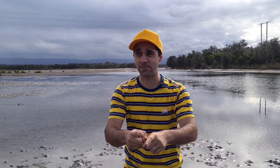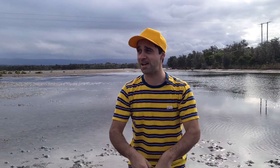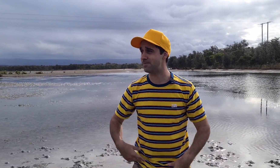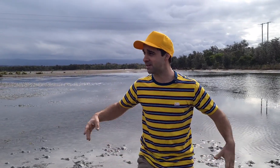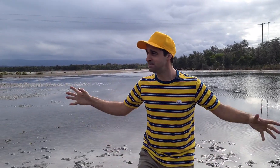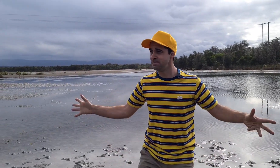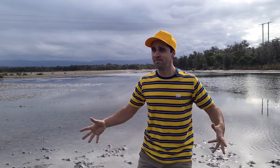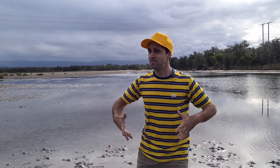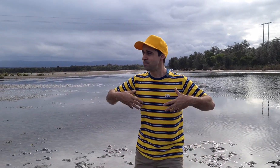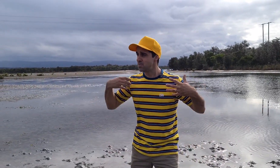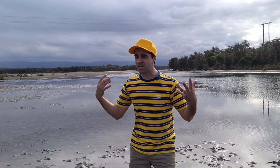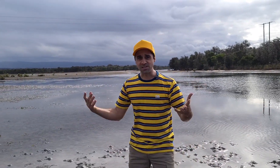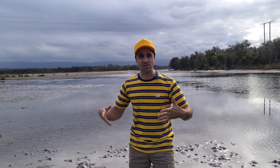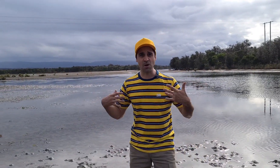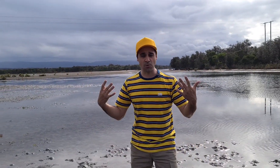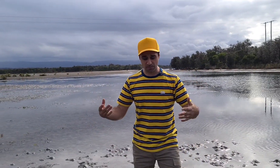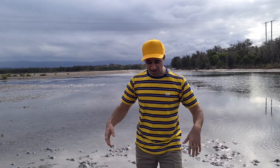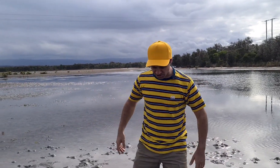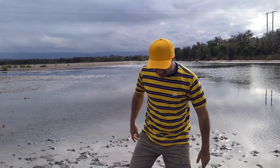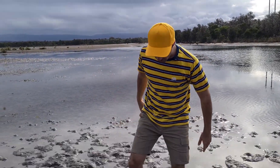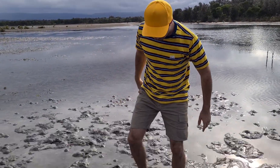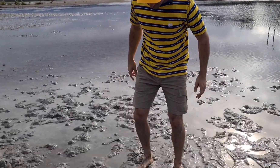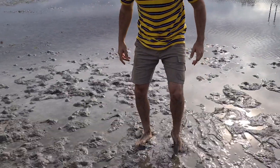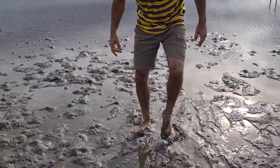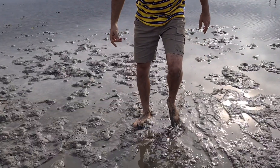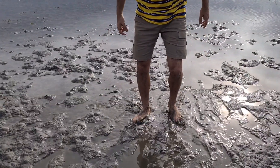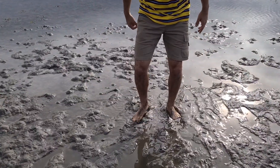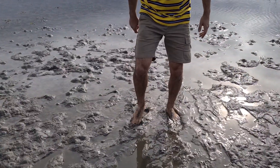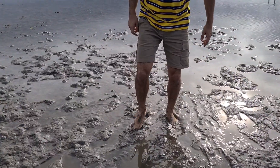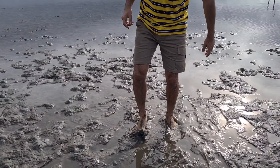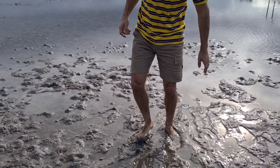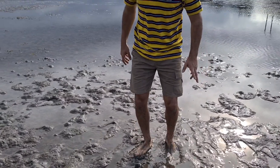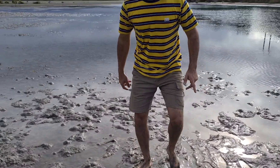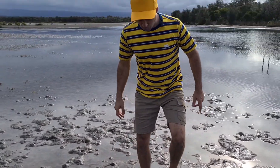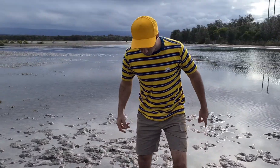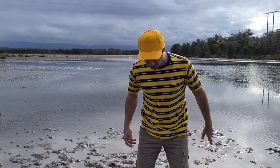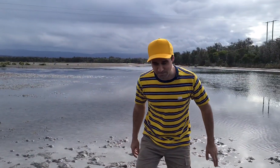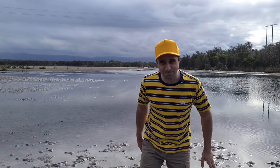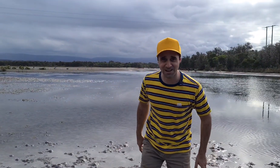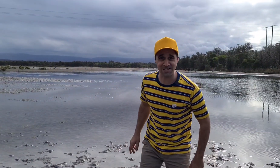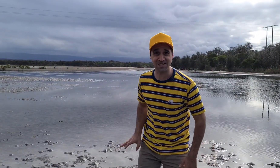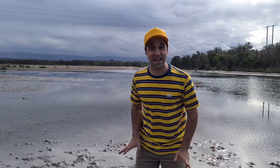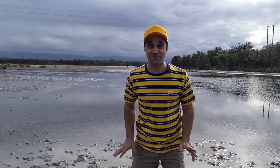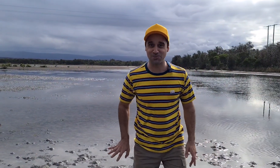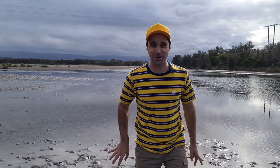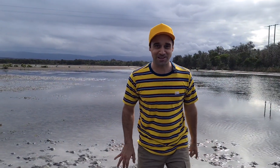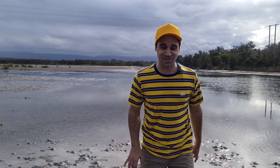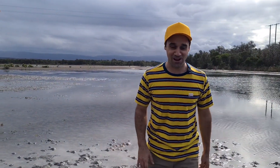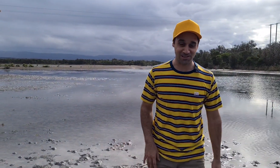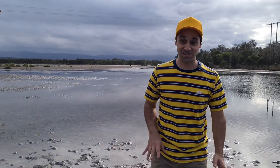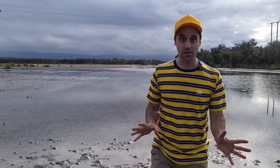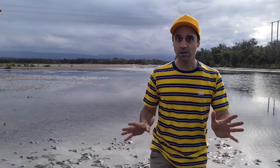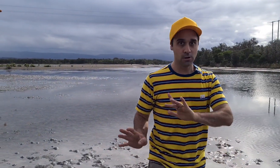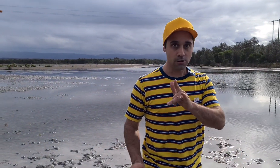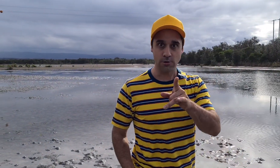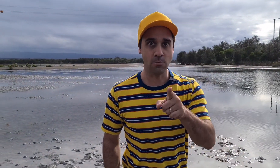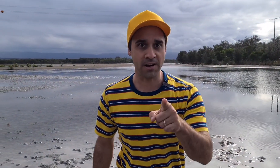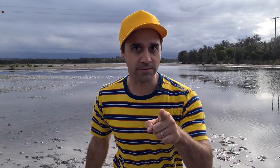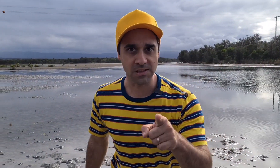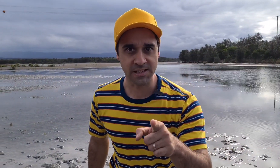family. You can smell the fresh air and feel the squashy mud and sand between your days. You might even see